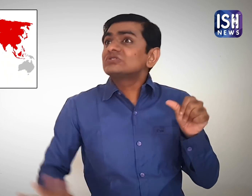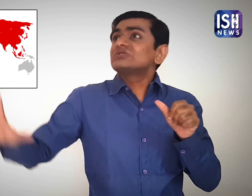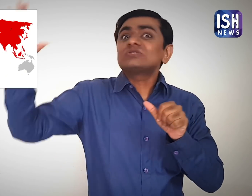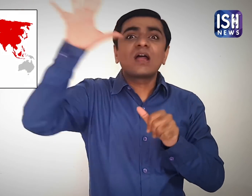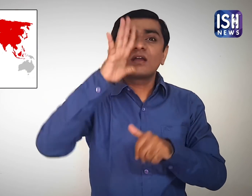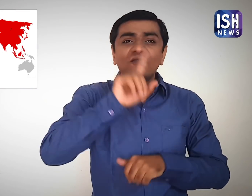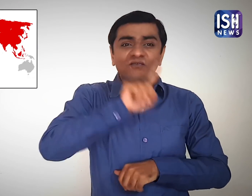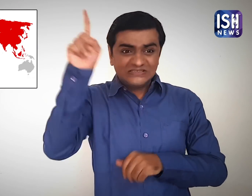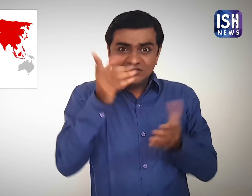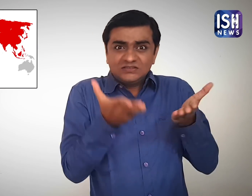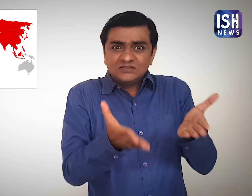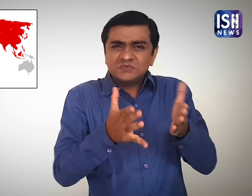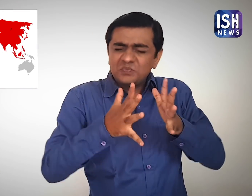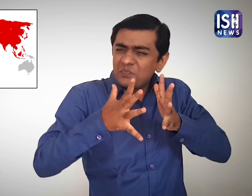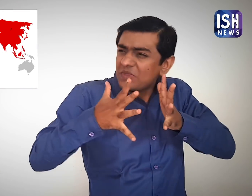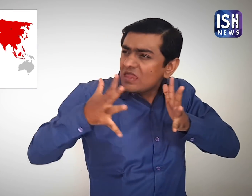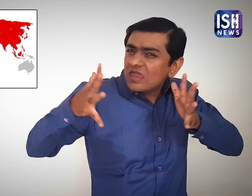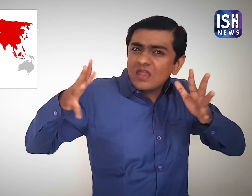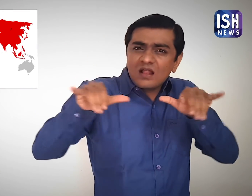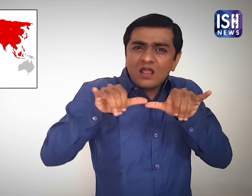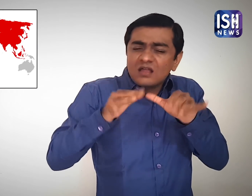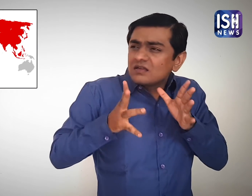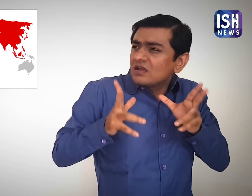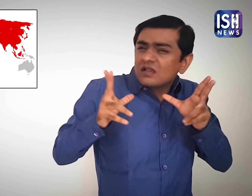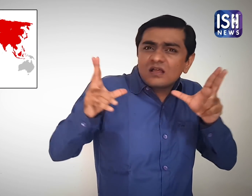This is the largest solar power plant in Asia.